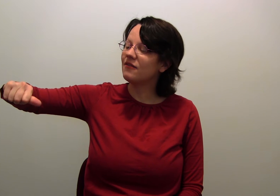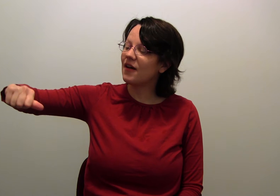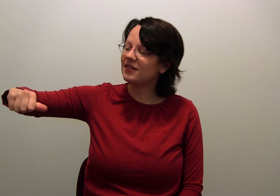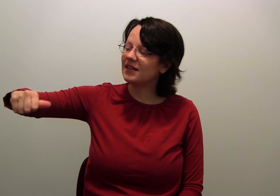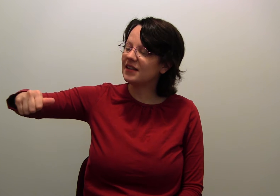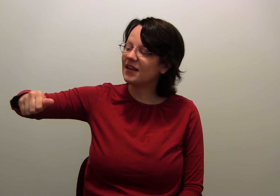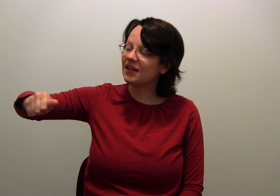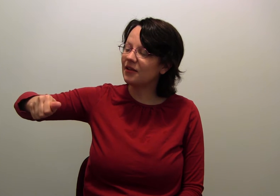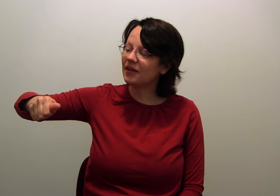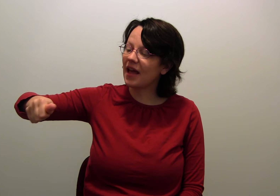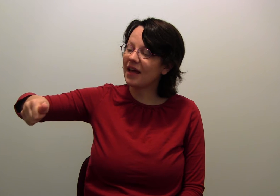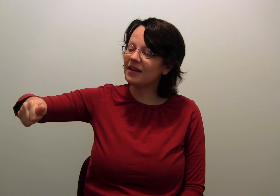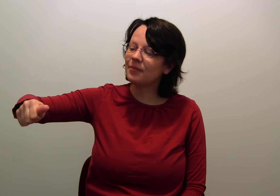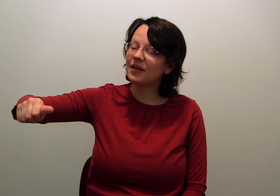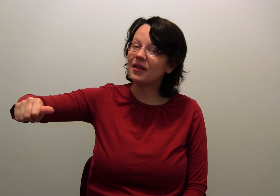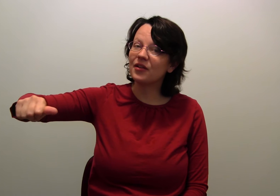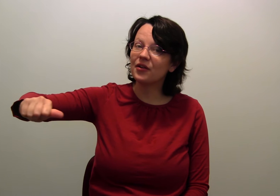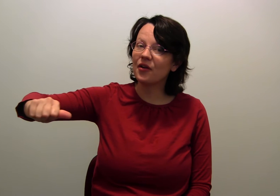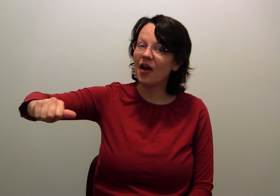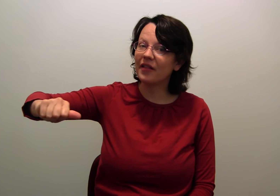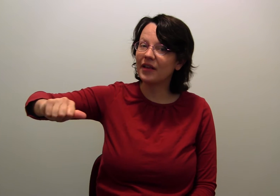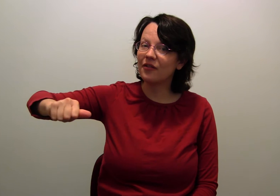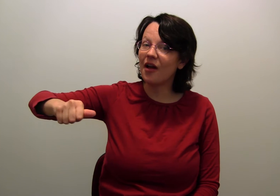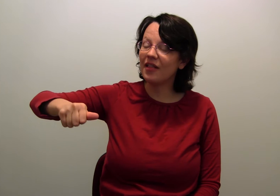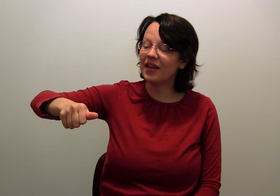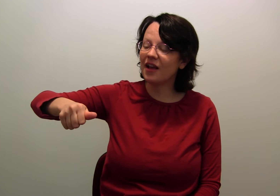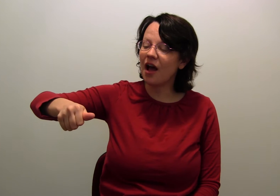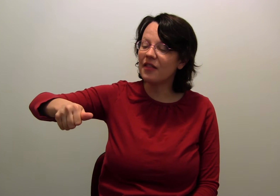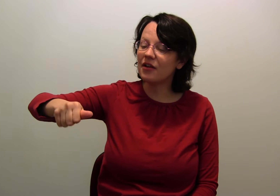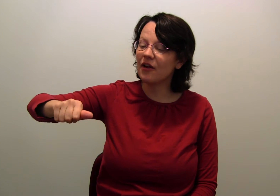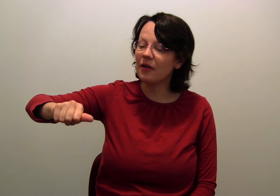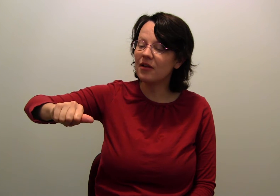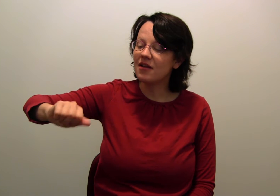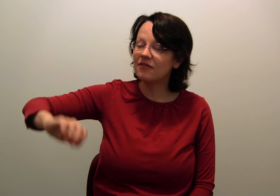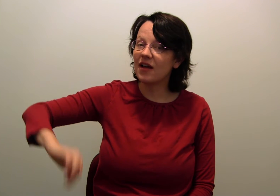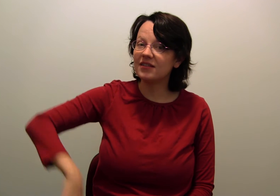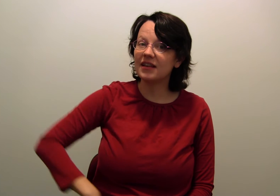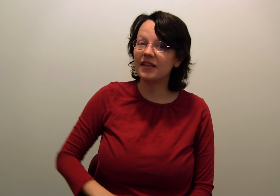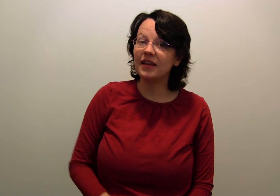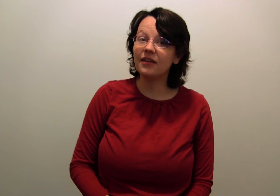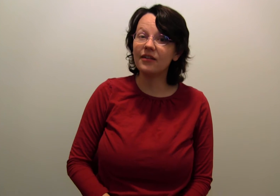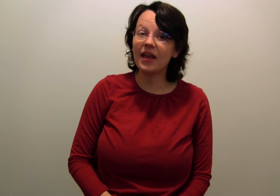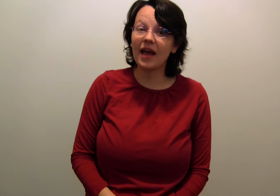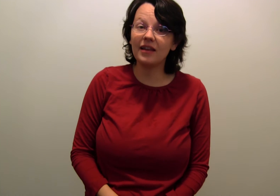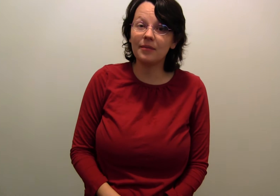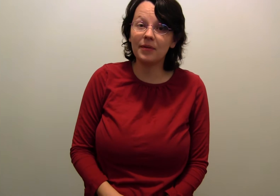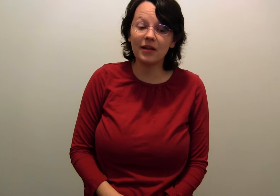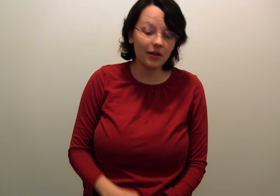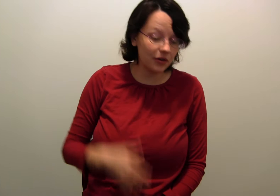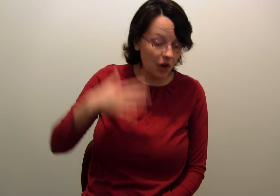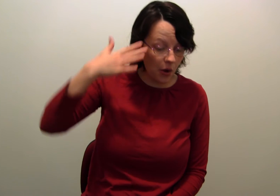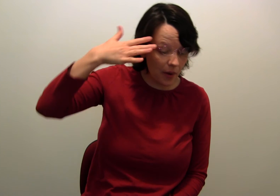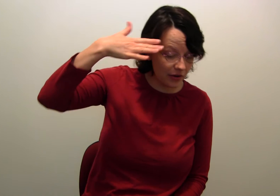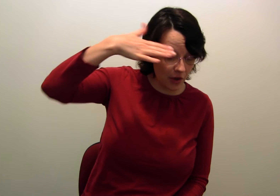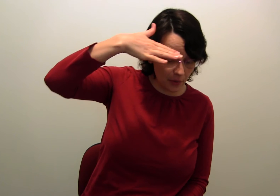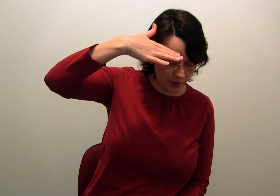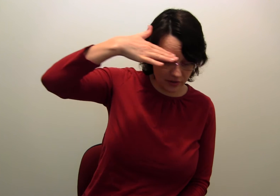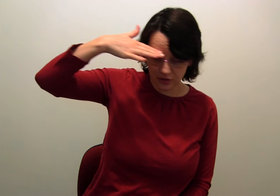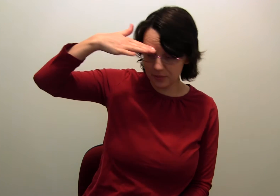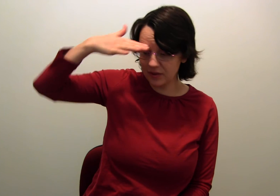Fuzzy little caterpillar crawling crawling on the ground. Fuzzy little caterpillar nowhere nowhere to be